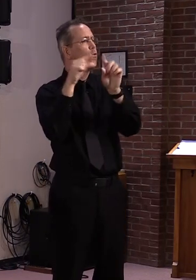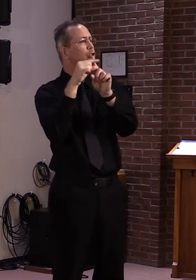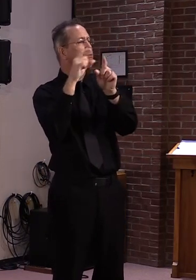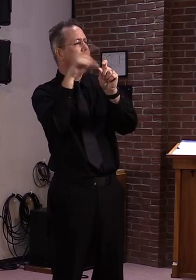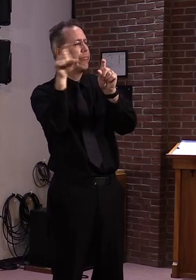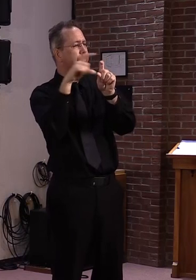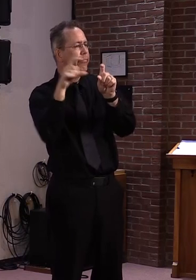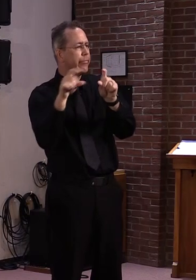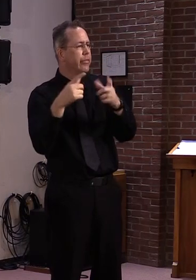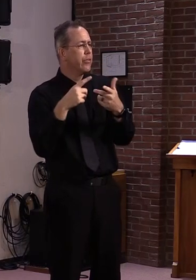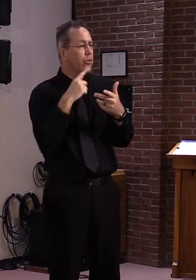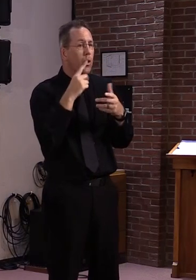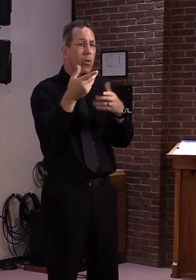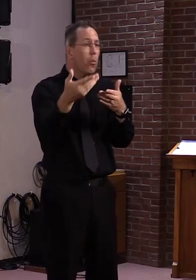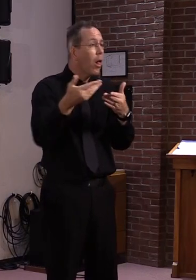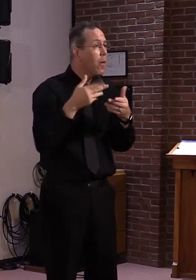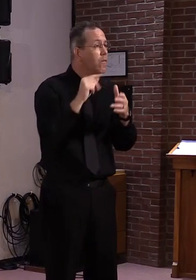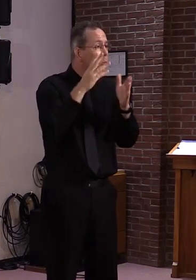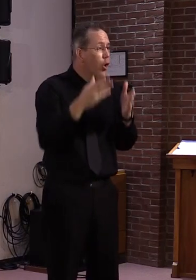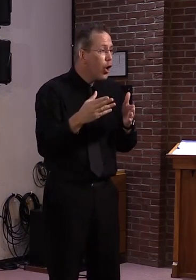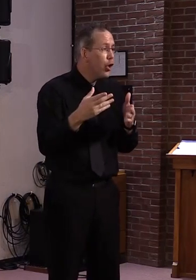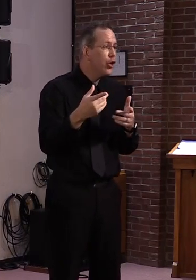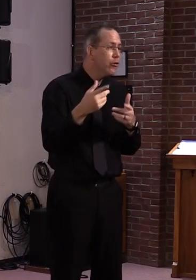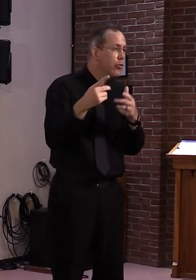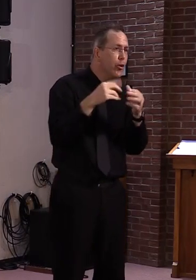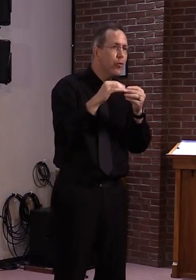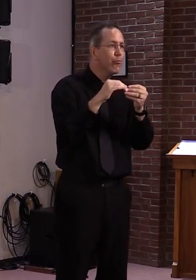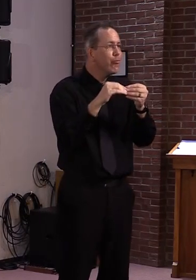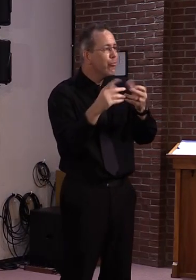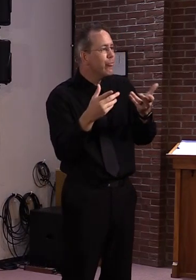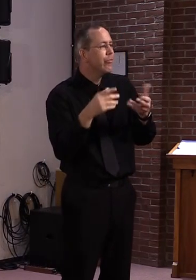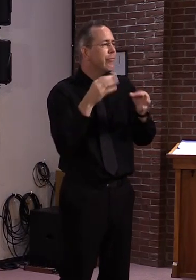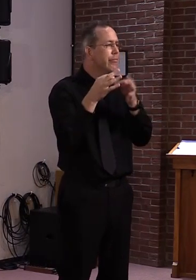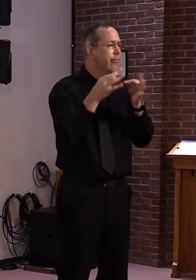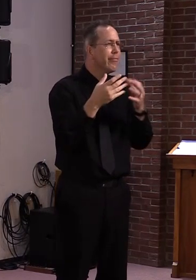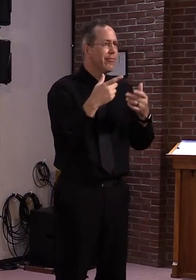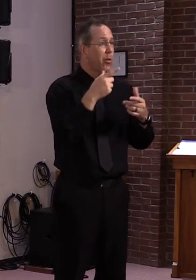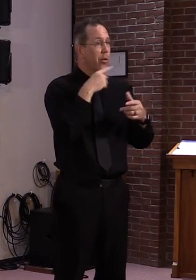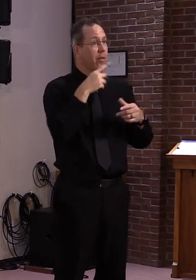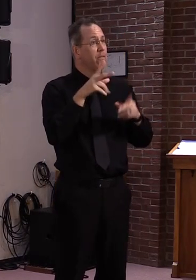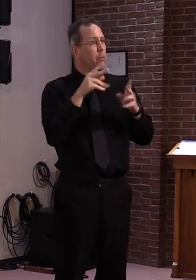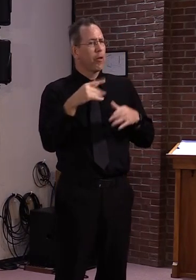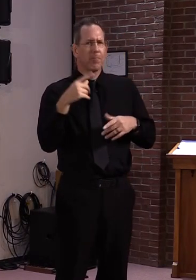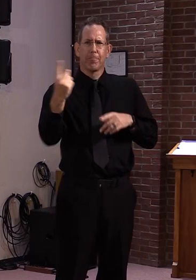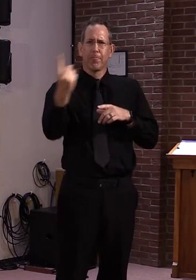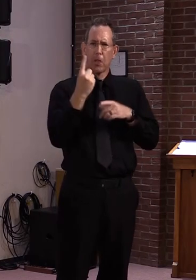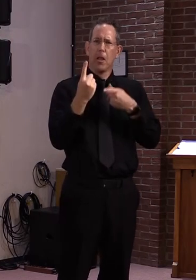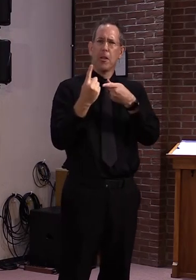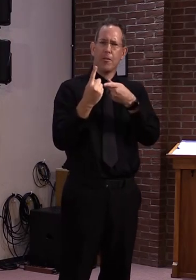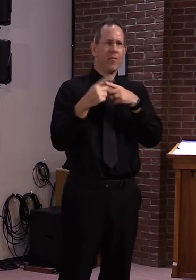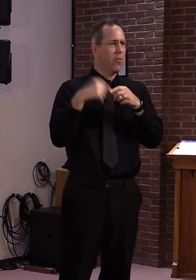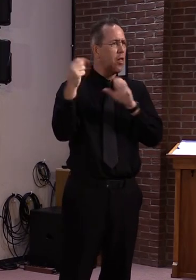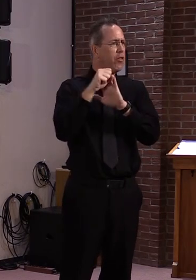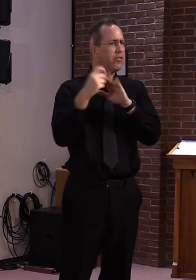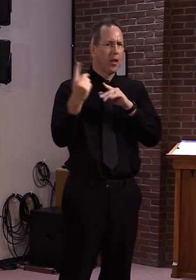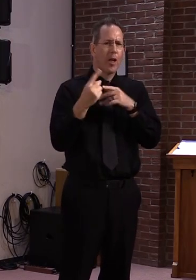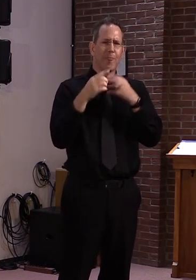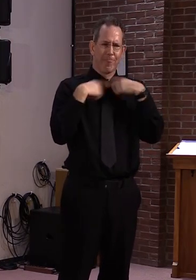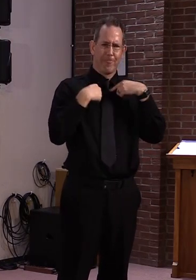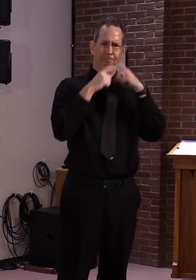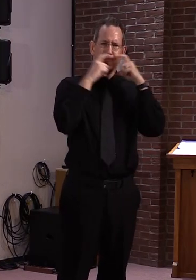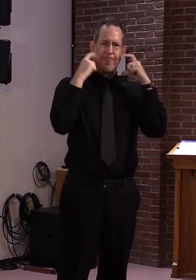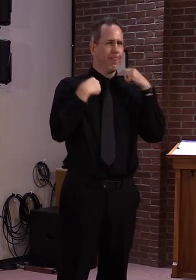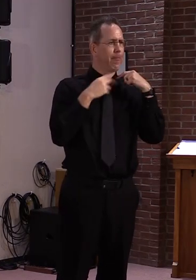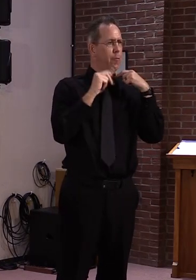Vermonters about why they think it's important to wear a mask. What do they feel in terms of why